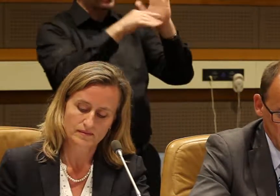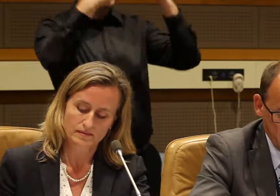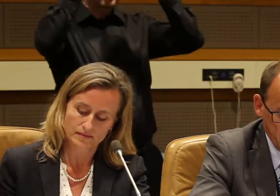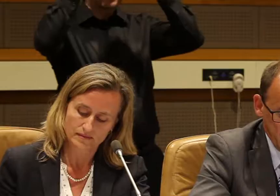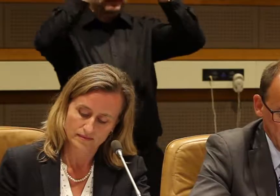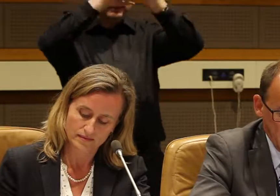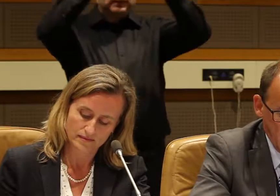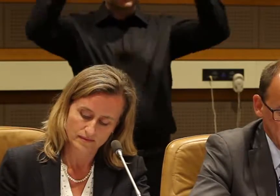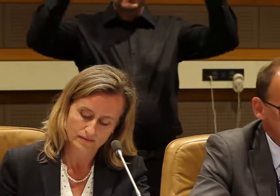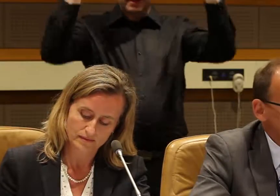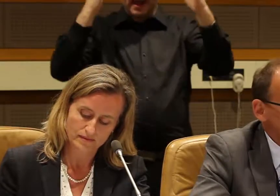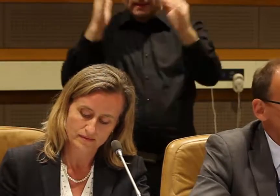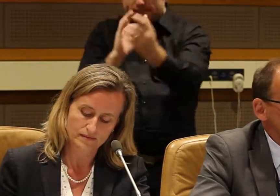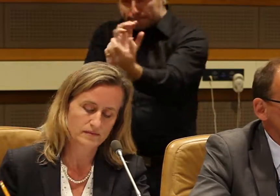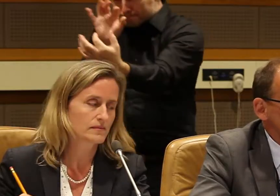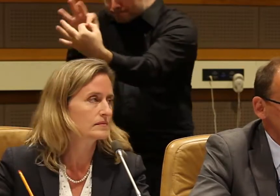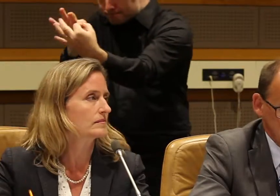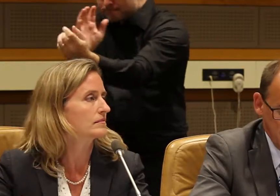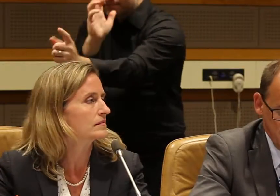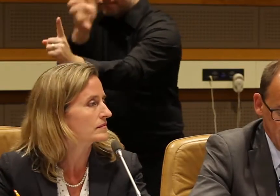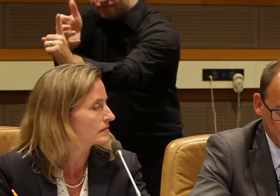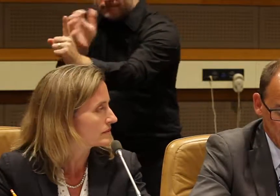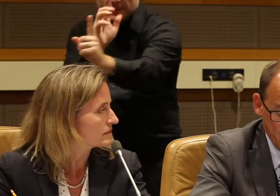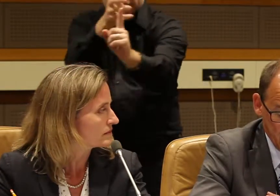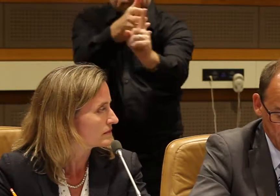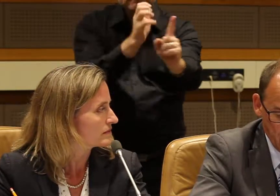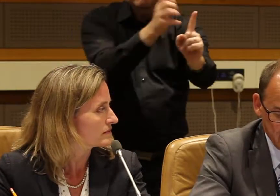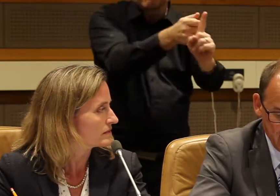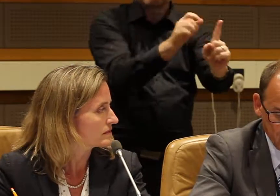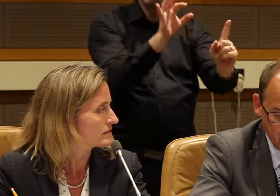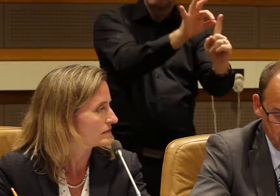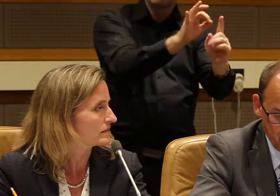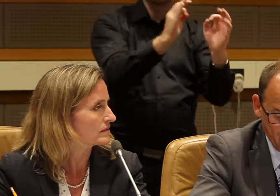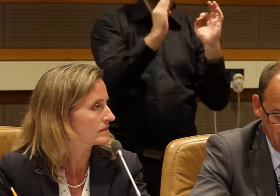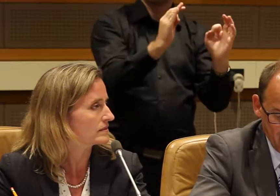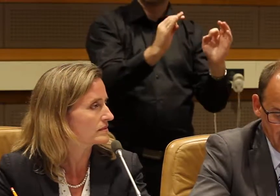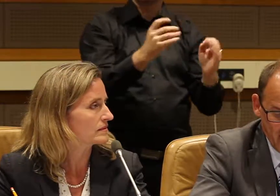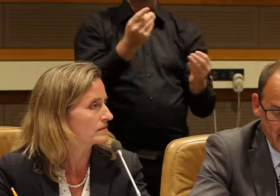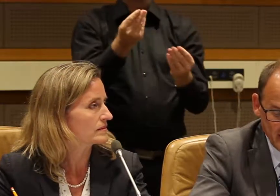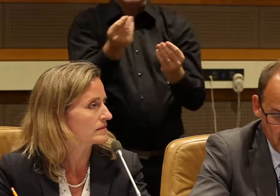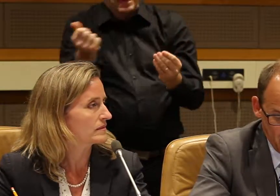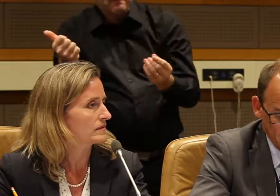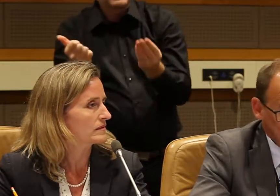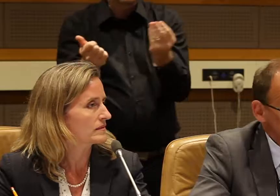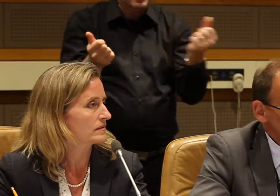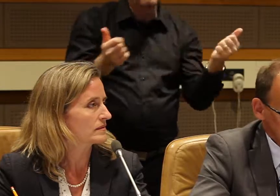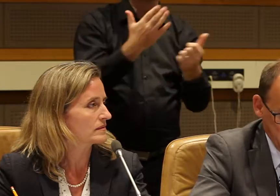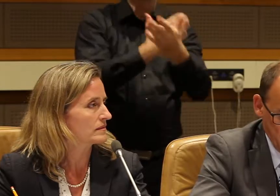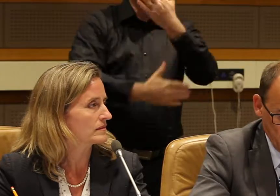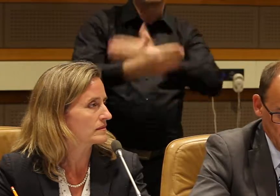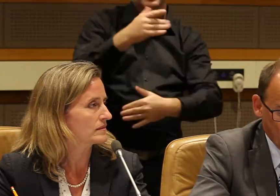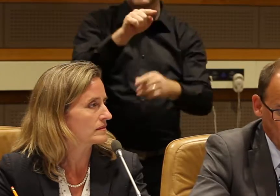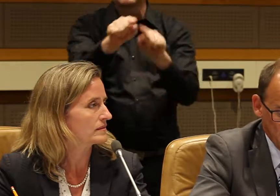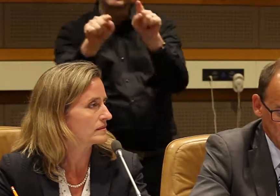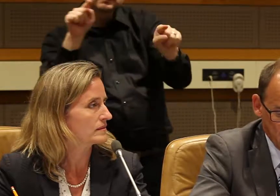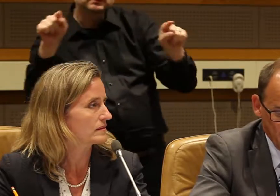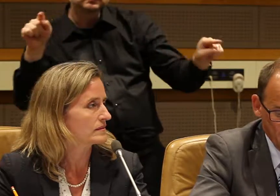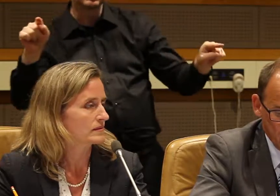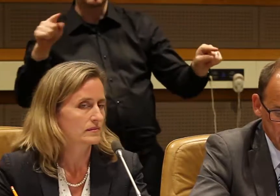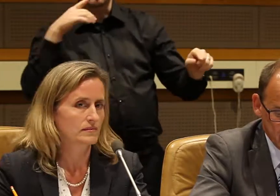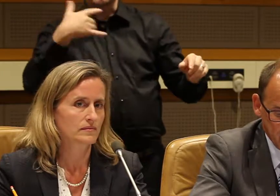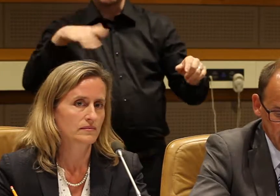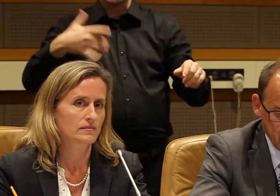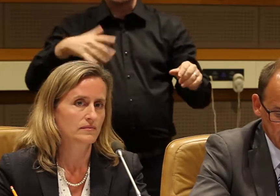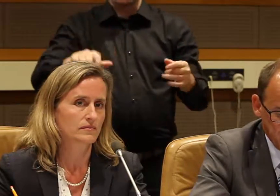disability community are at heightened risks of marginalisation. As Baroness Verma has mentioned, women and